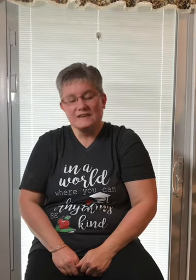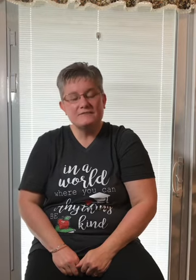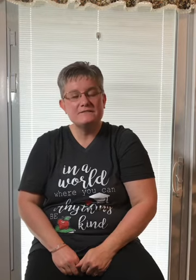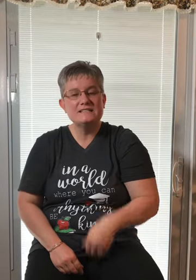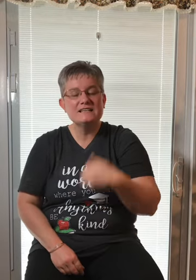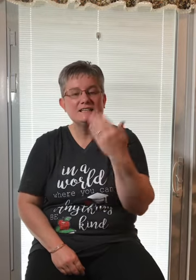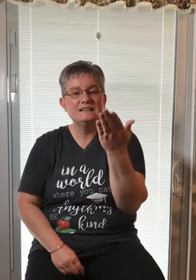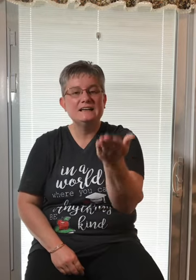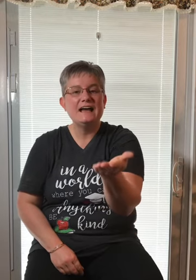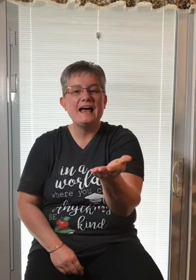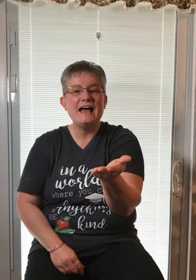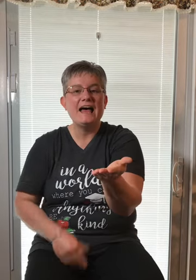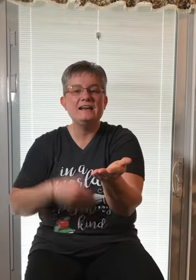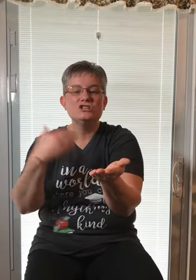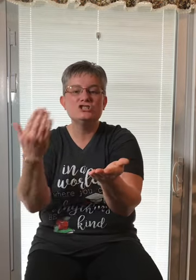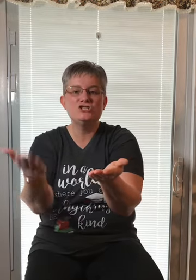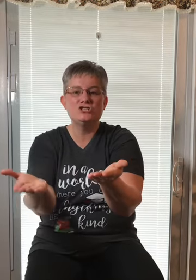Ift. Add sh.